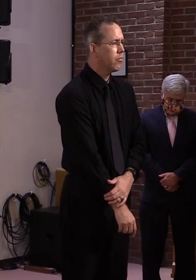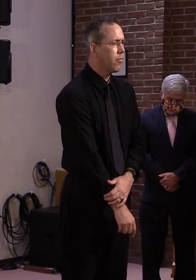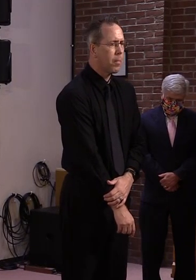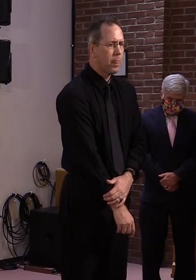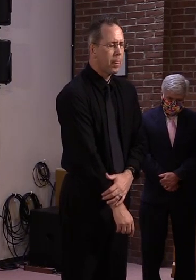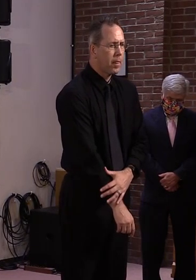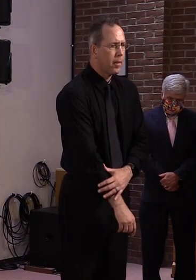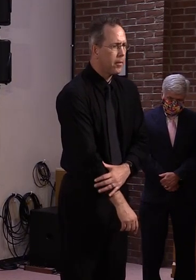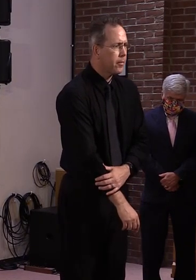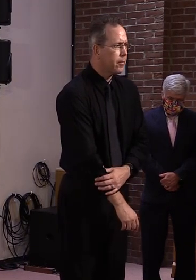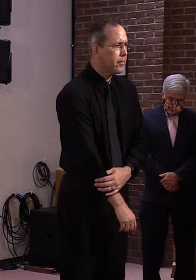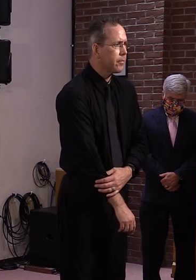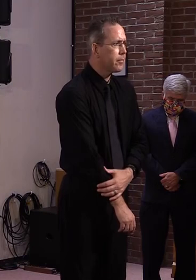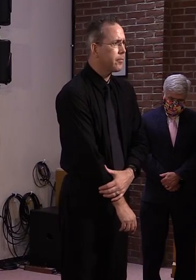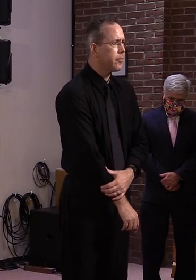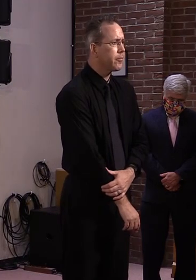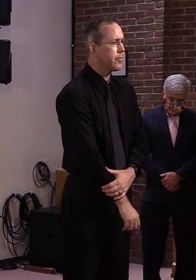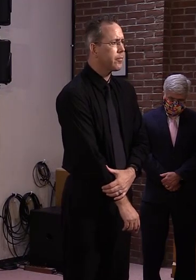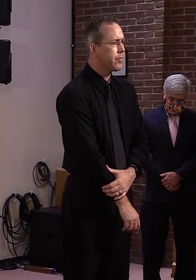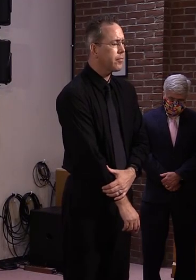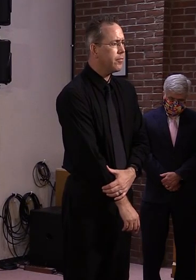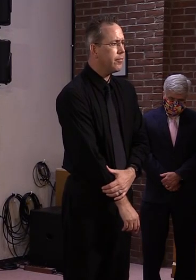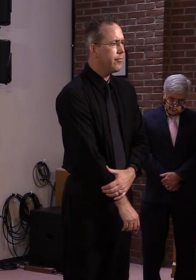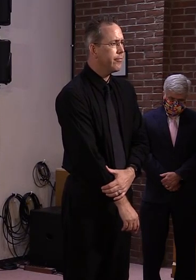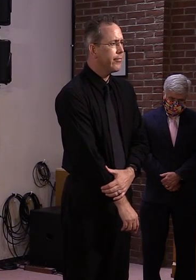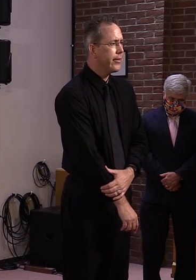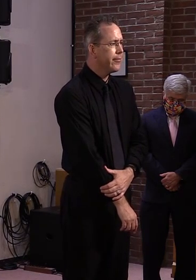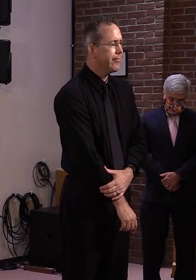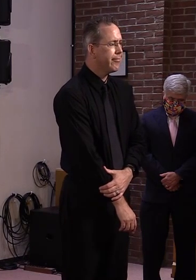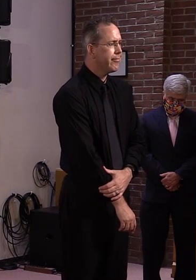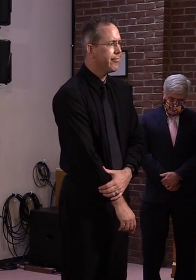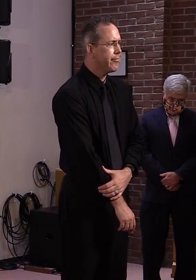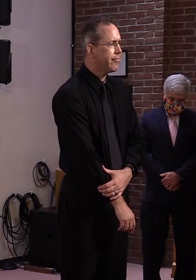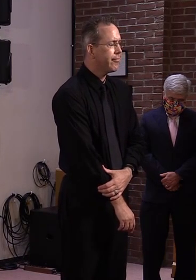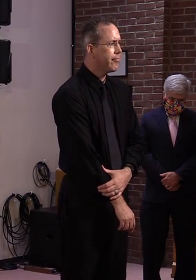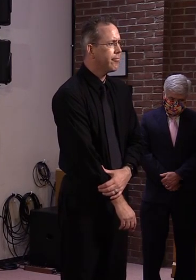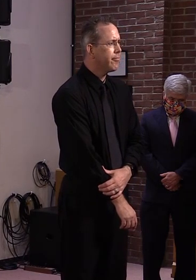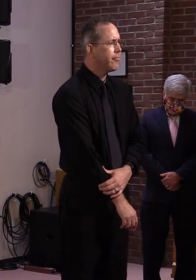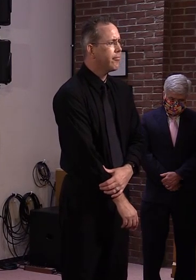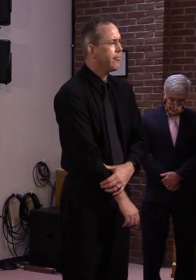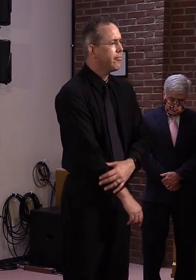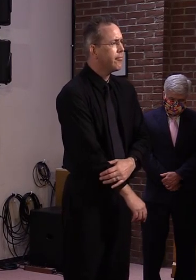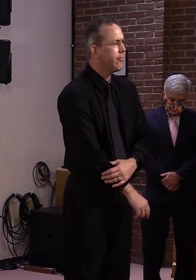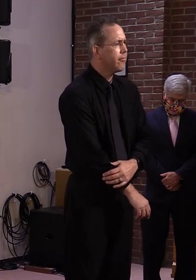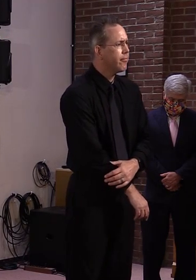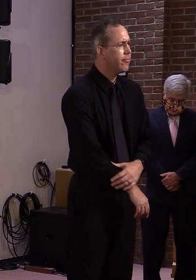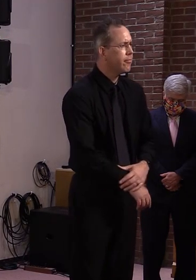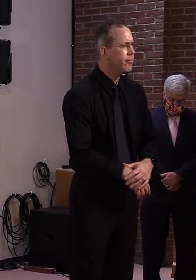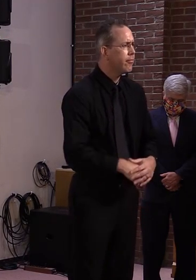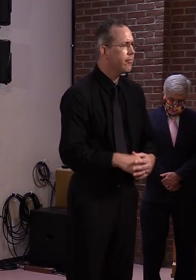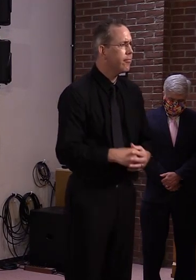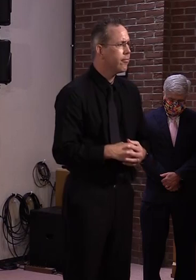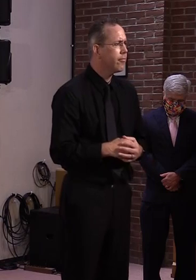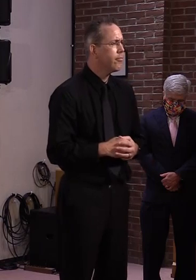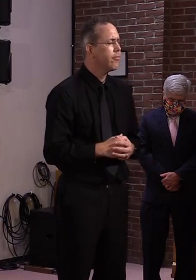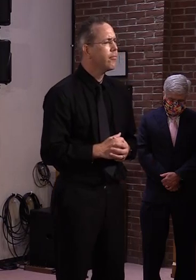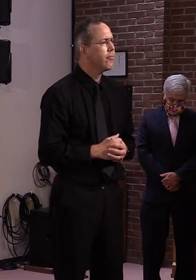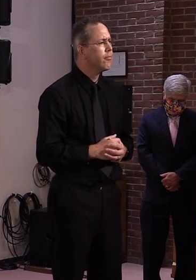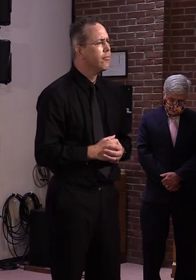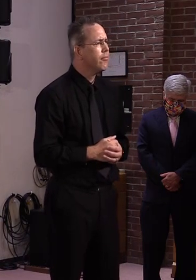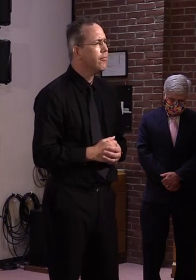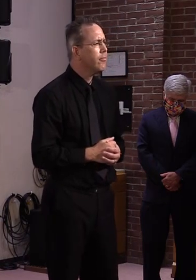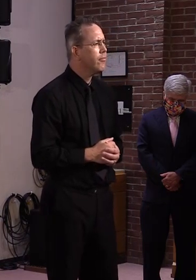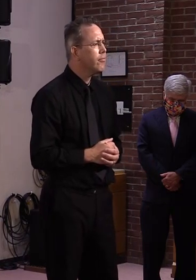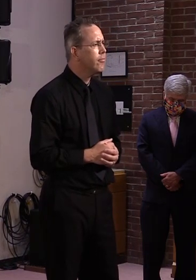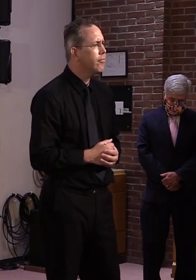Governor, you were asked last week if you would veto the Global Warming Solutions Act bill, if it gets to you. Now have the House